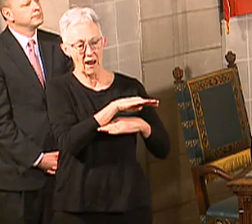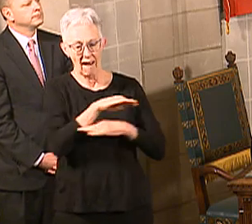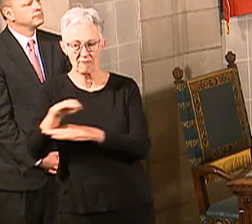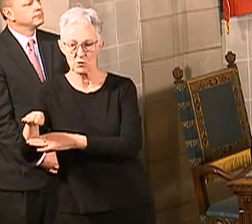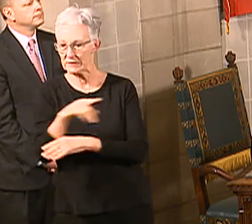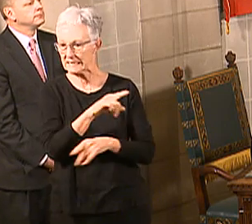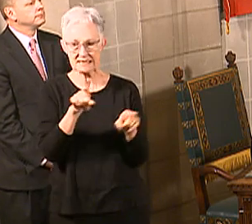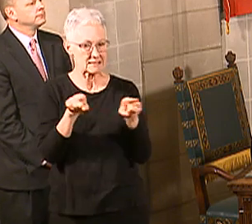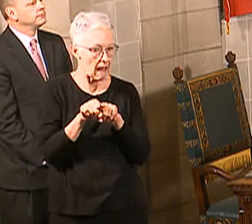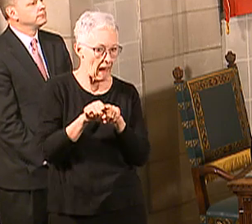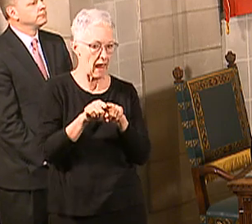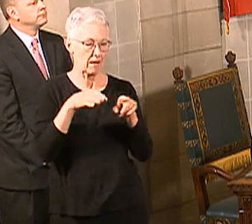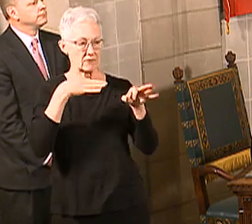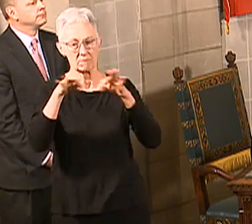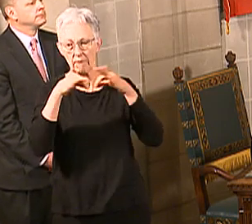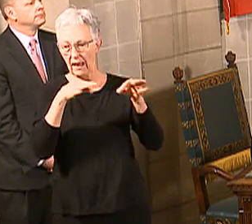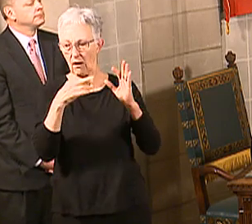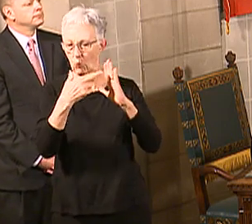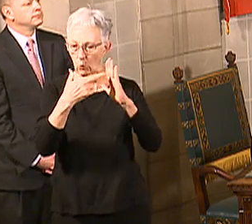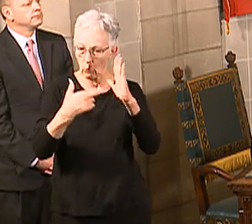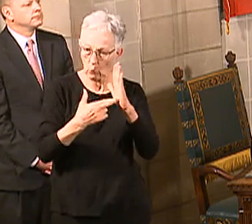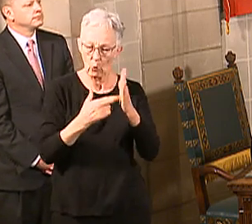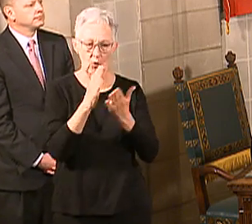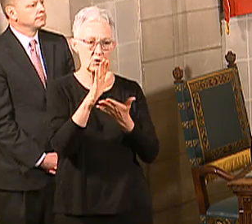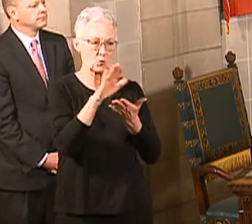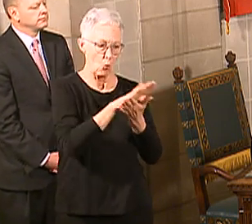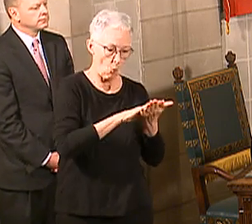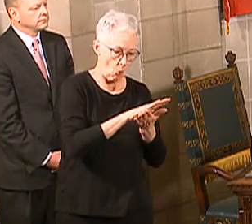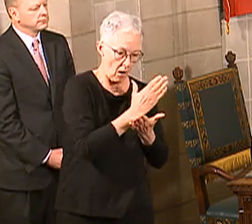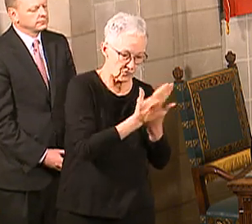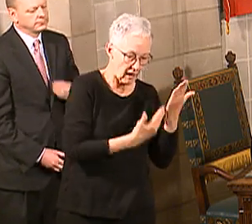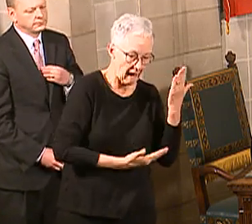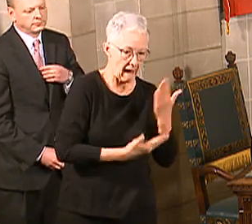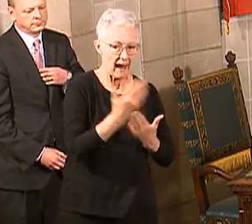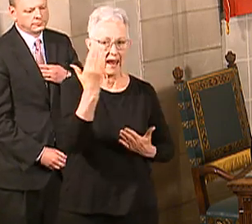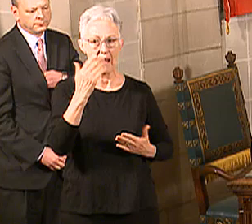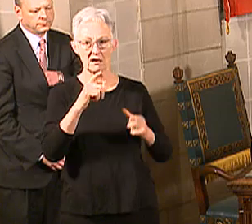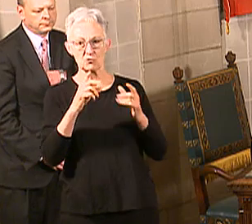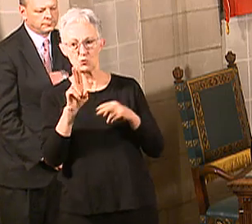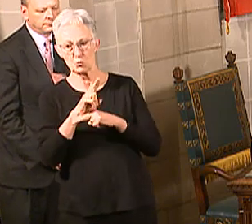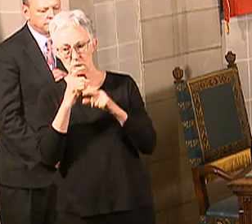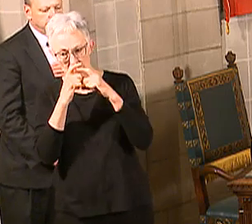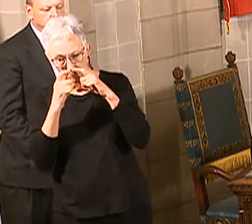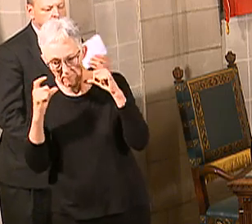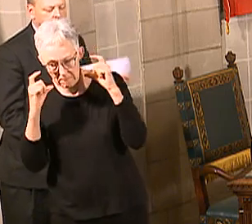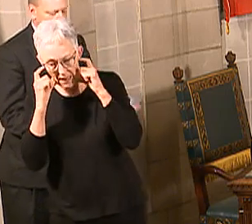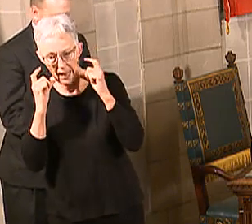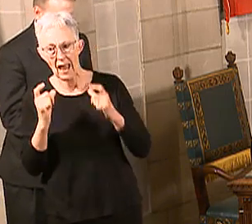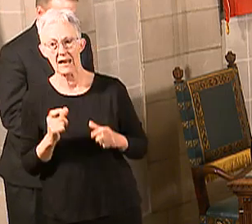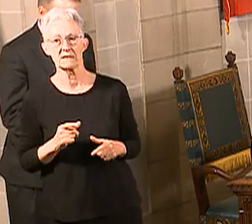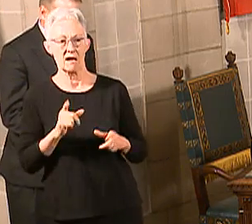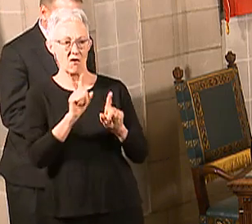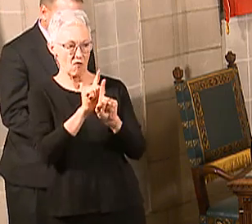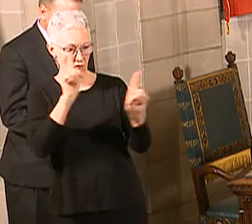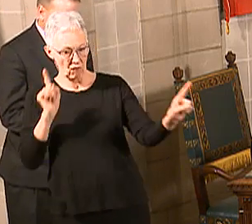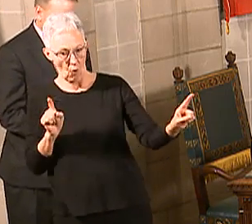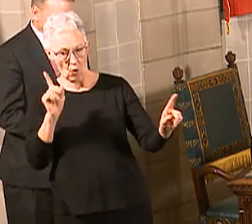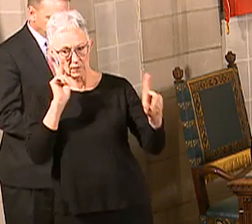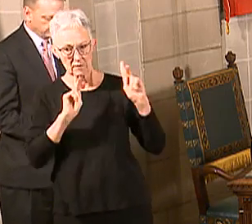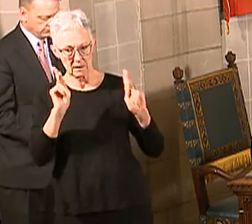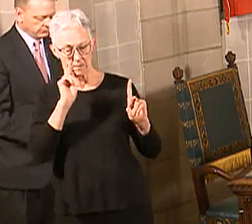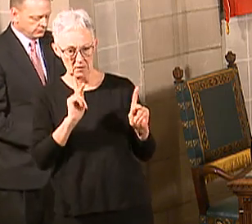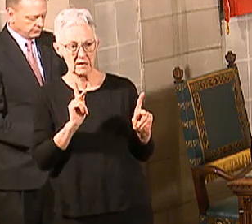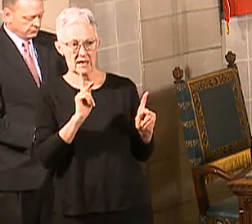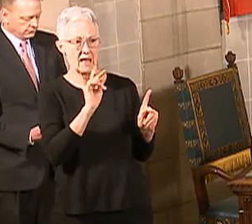from each other. And I would just tell you, when we're talking about our providers that are out in the community, maybe in someone's home, that's super important. When we're talking about a provider that